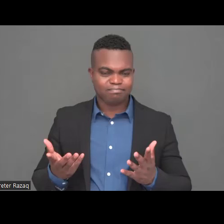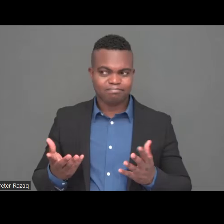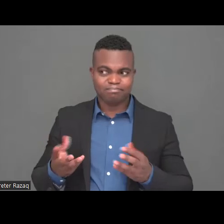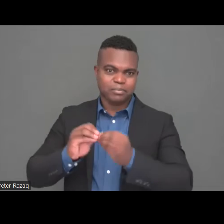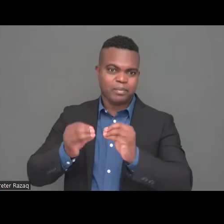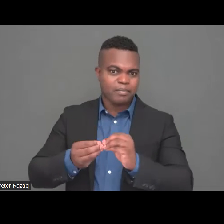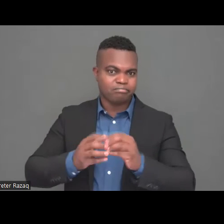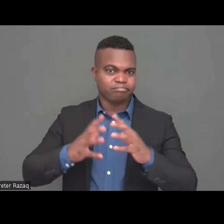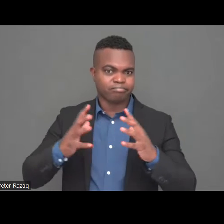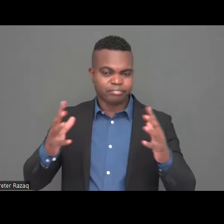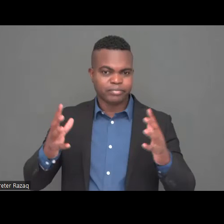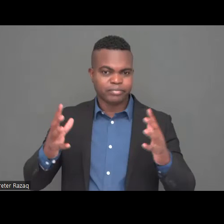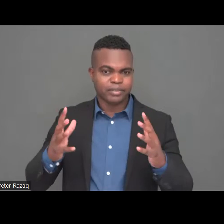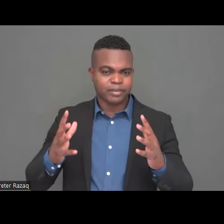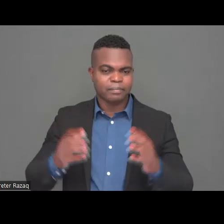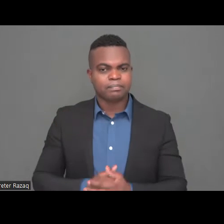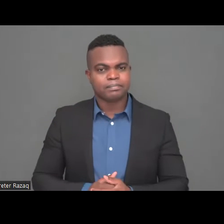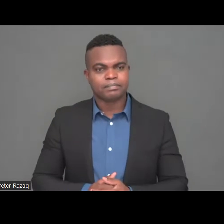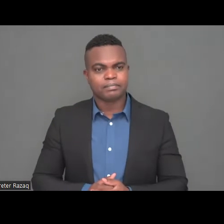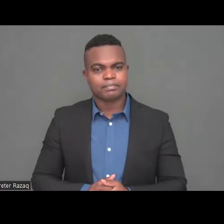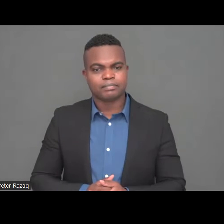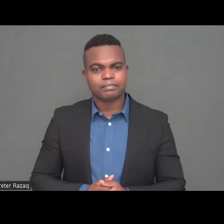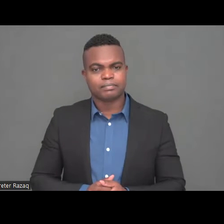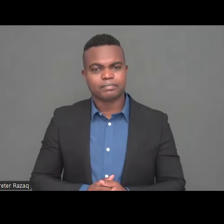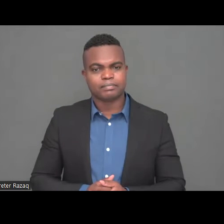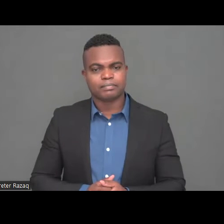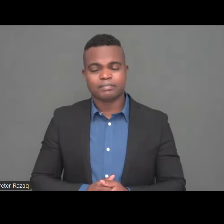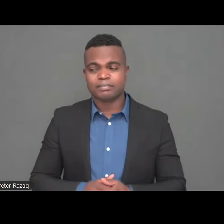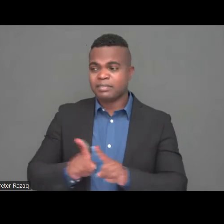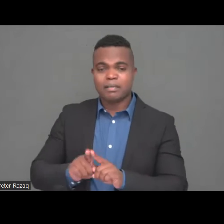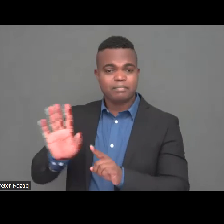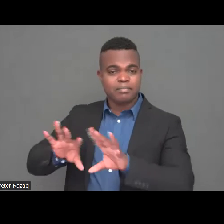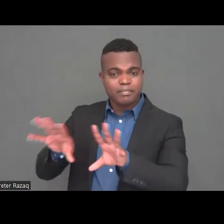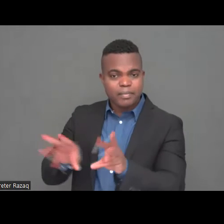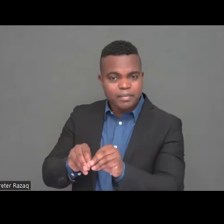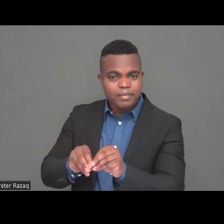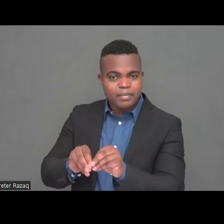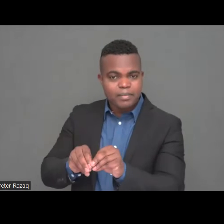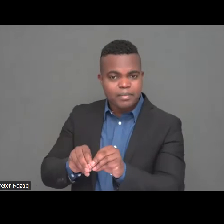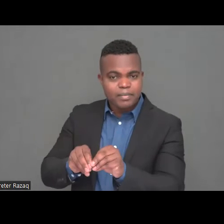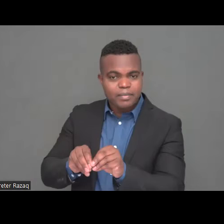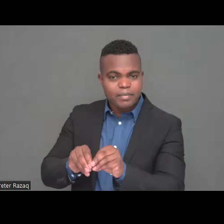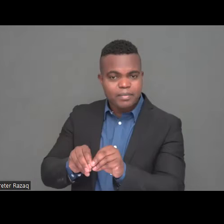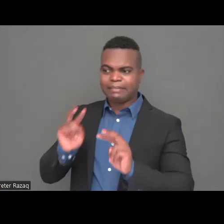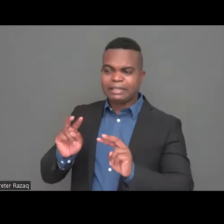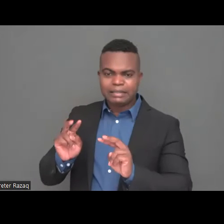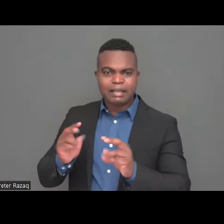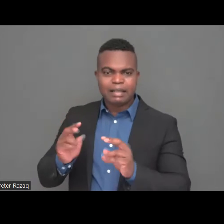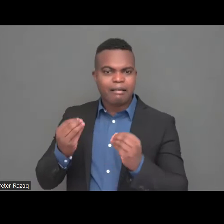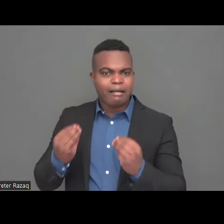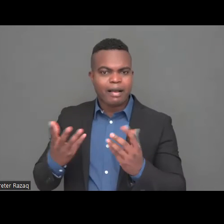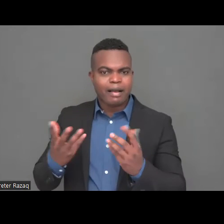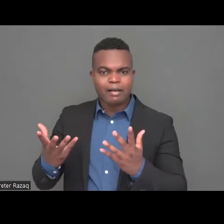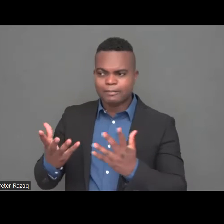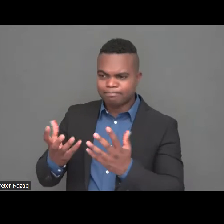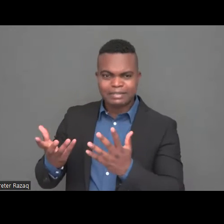behavioral difficulties. And you have as a mother, I have a 37